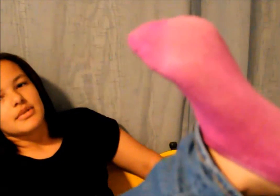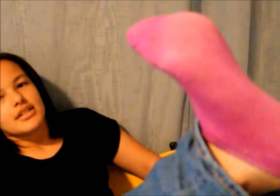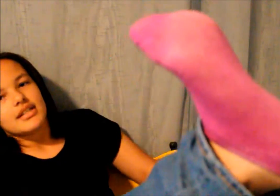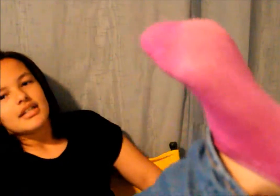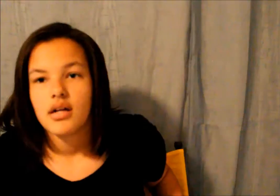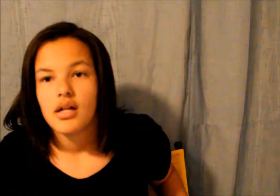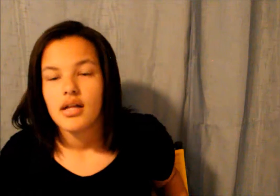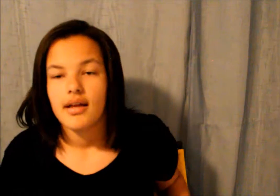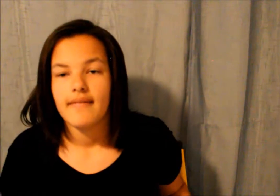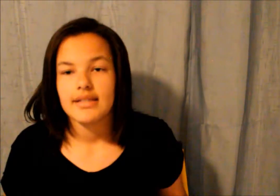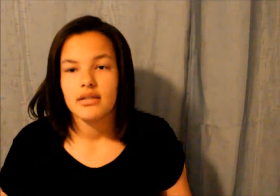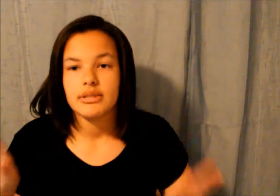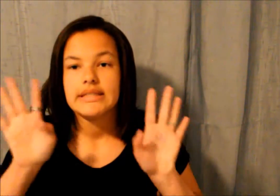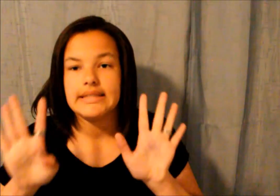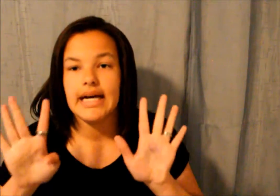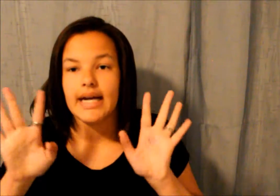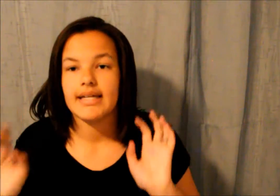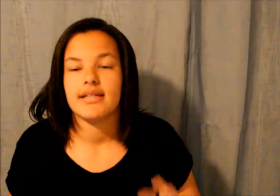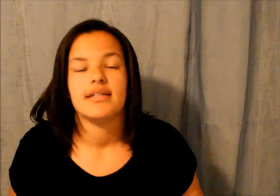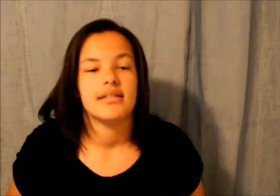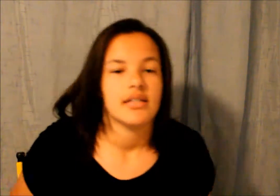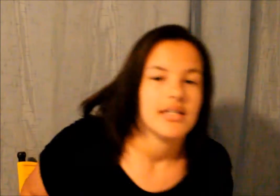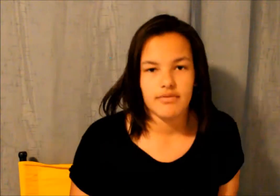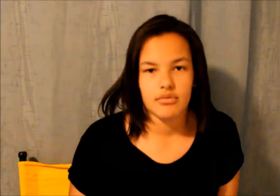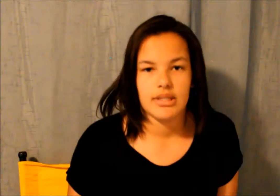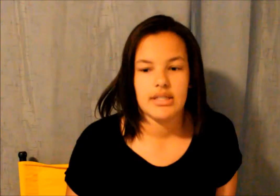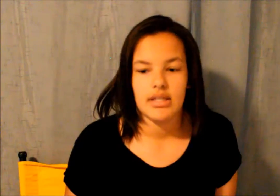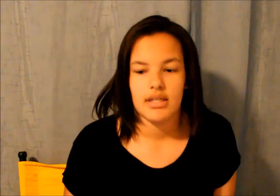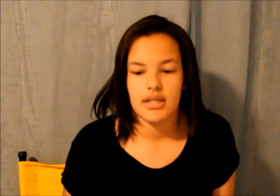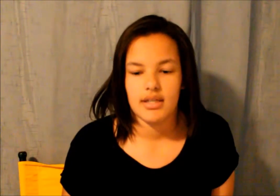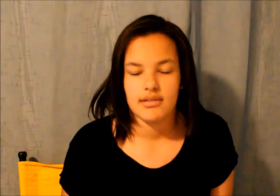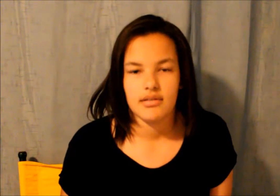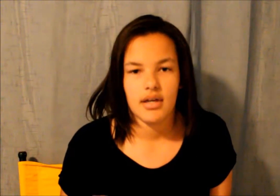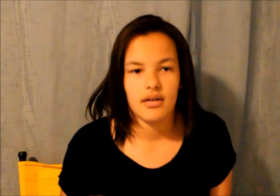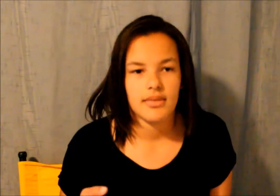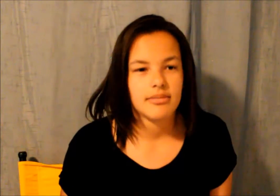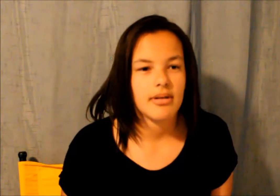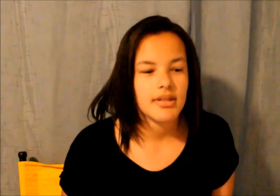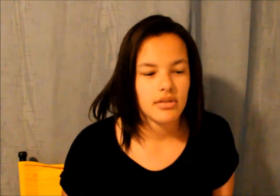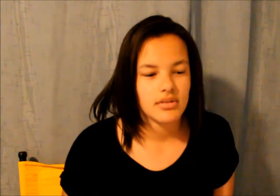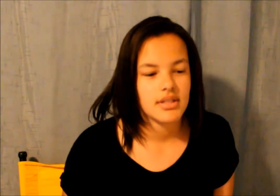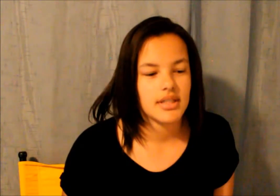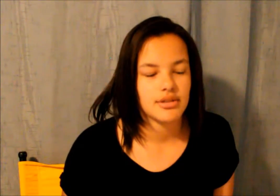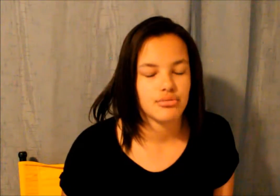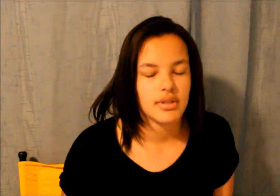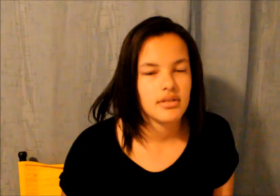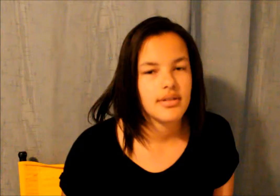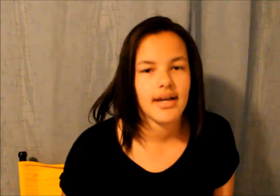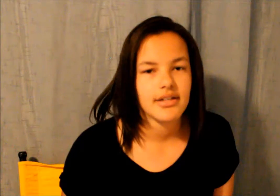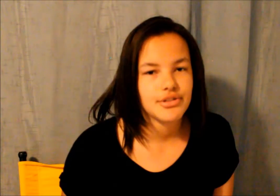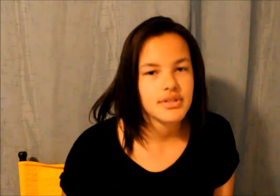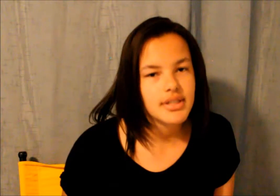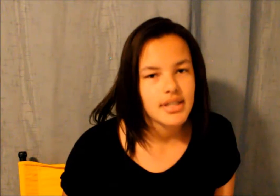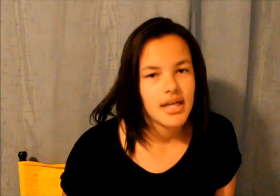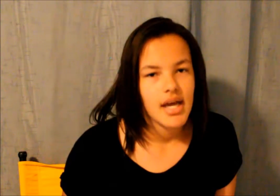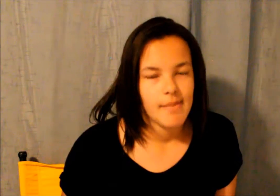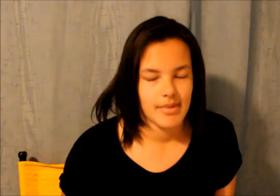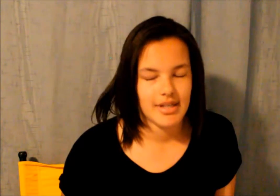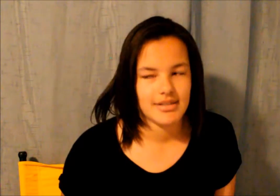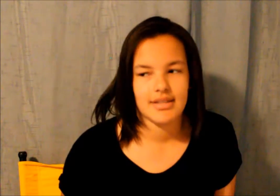one fact number nine of sweet tea it's um that's probably the only thing i drink actually because it